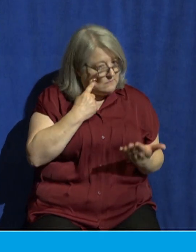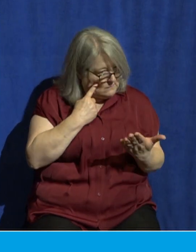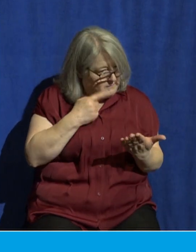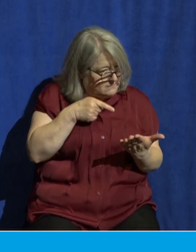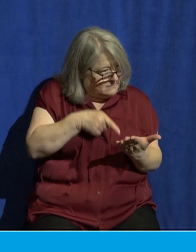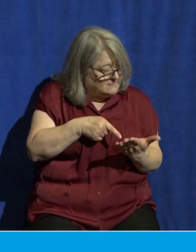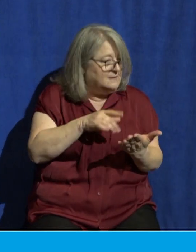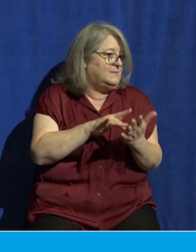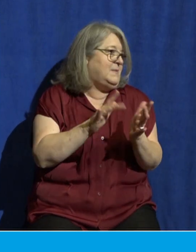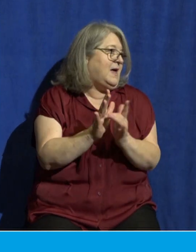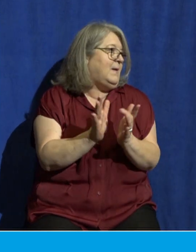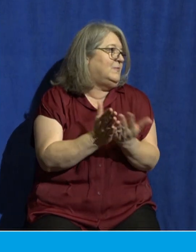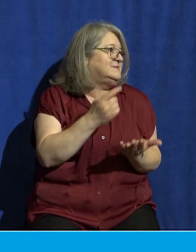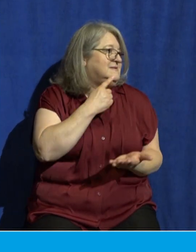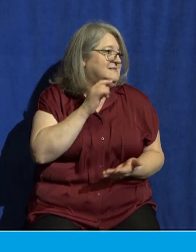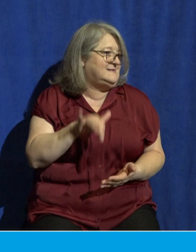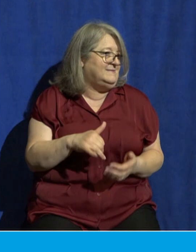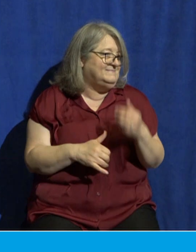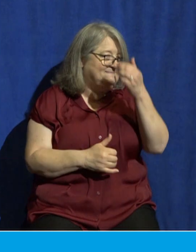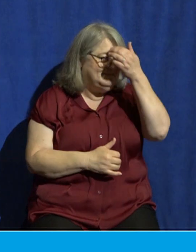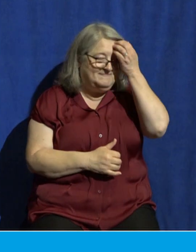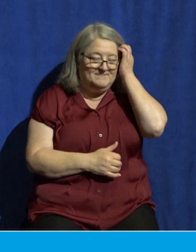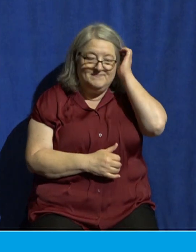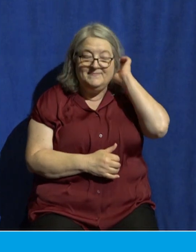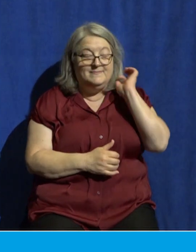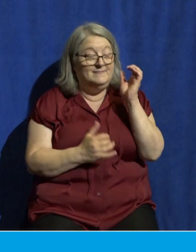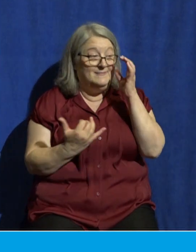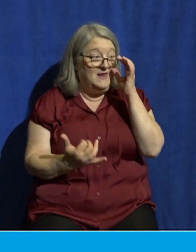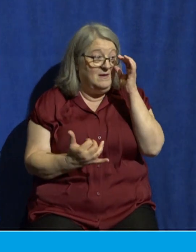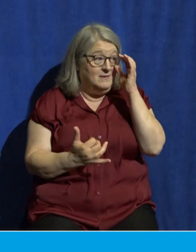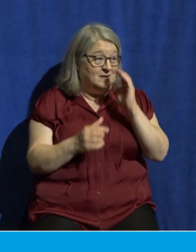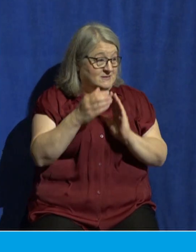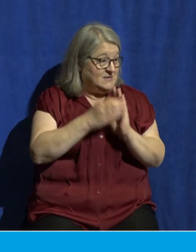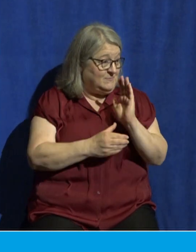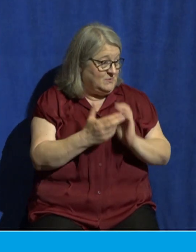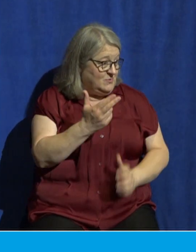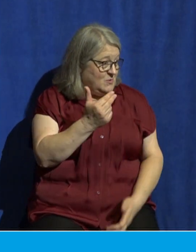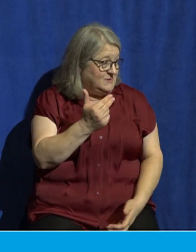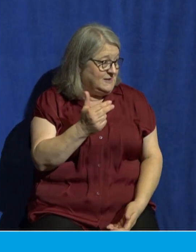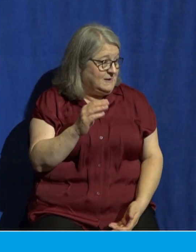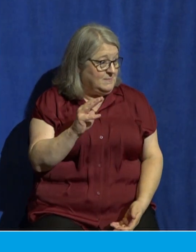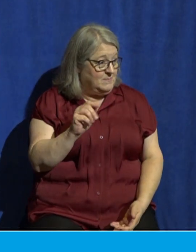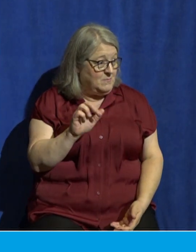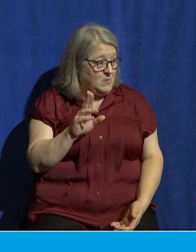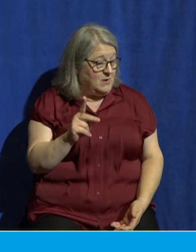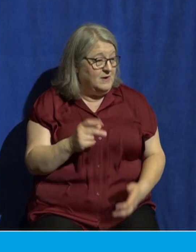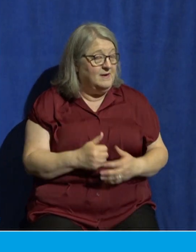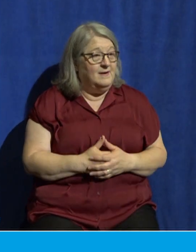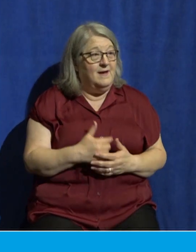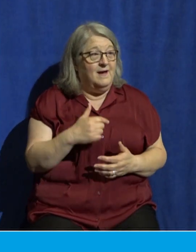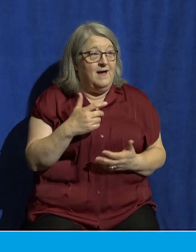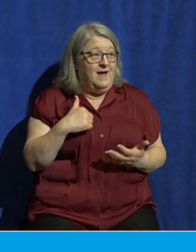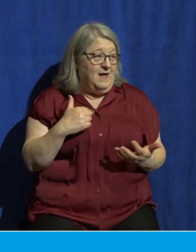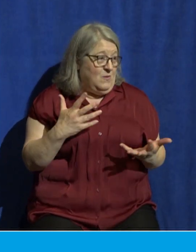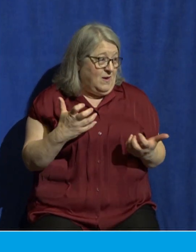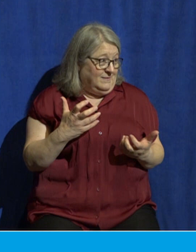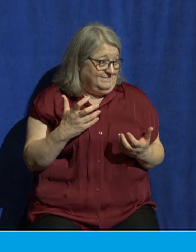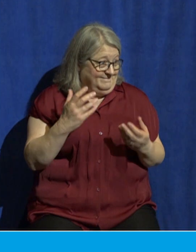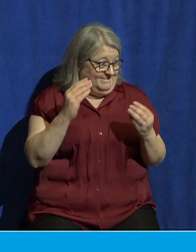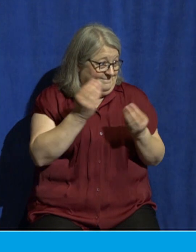Now, we're going to jump right in and read chapter 13. And I got to say up front, there's no way I can cover all